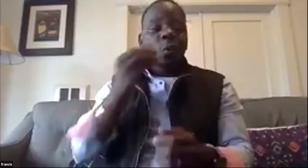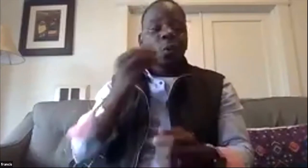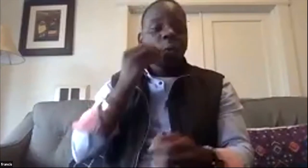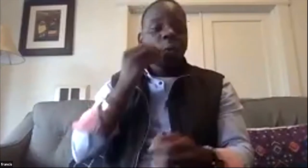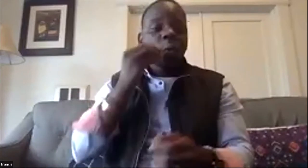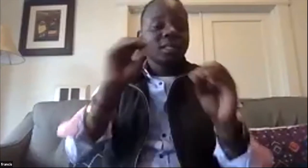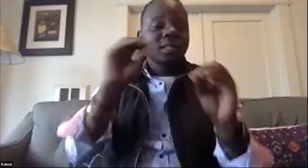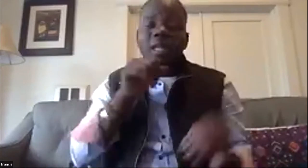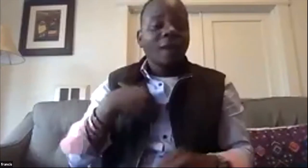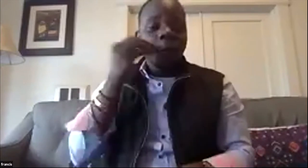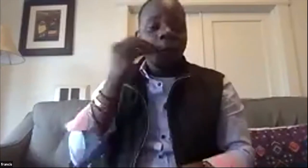most of